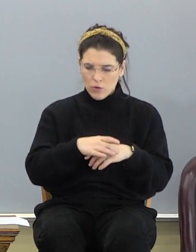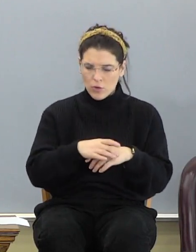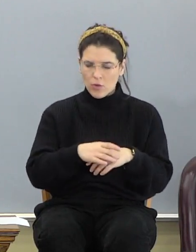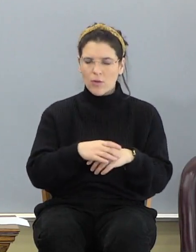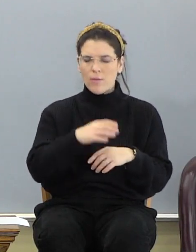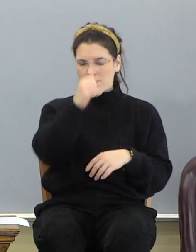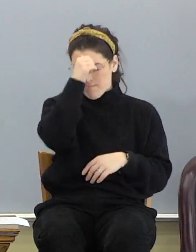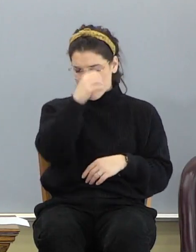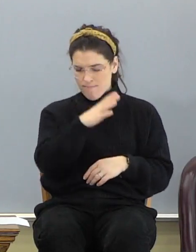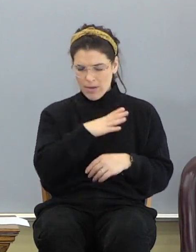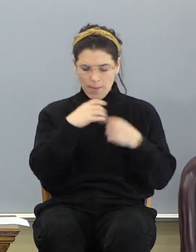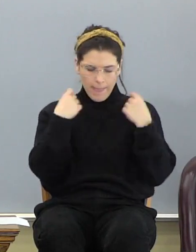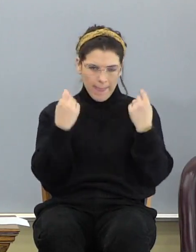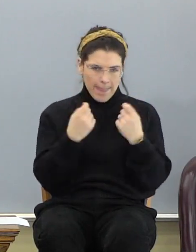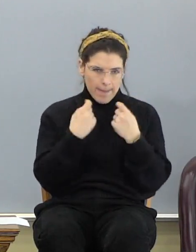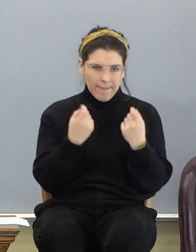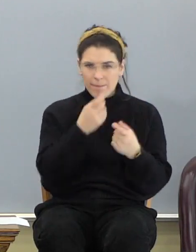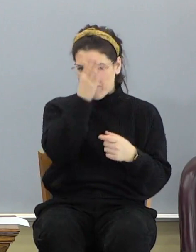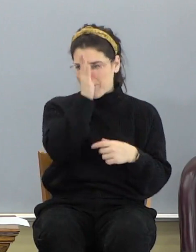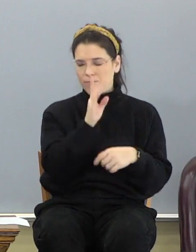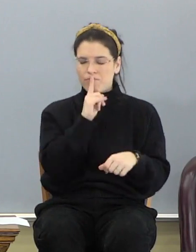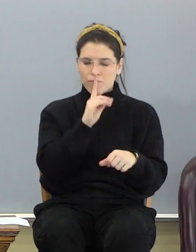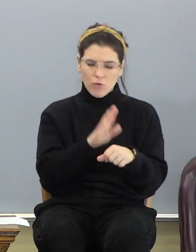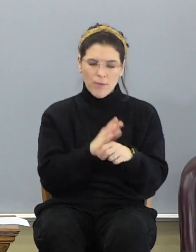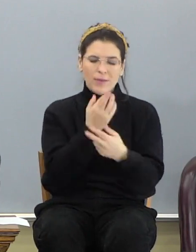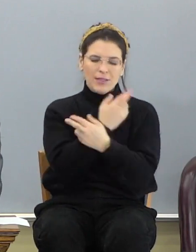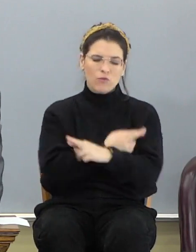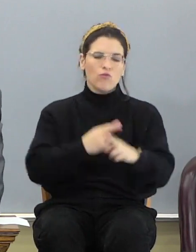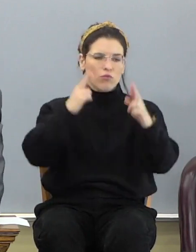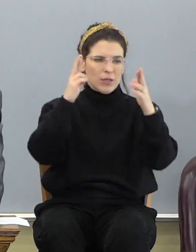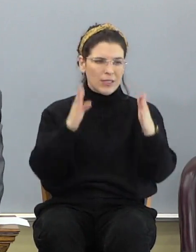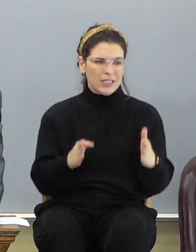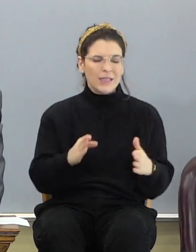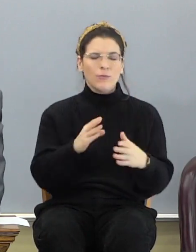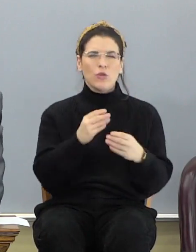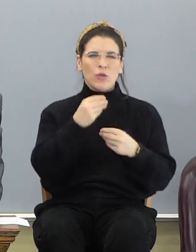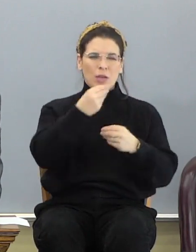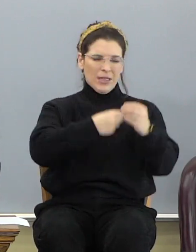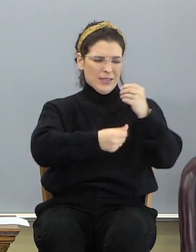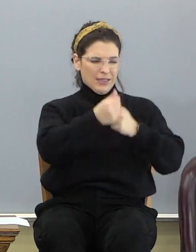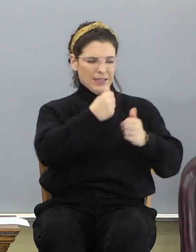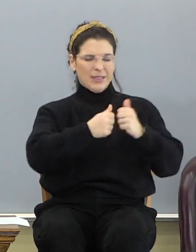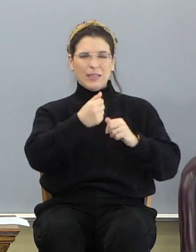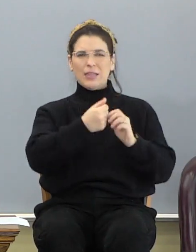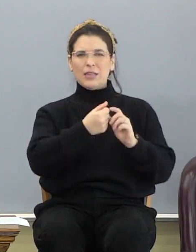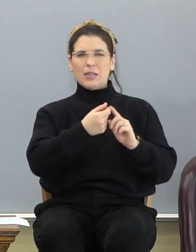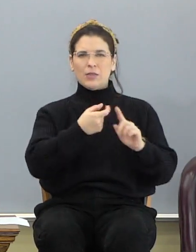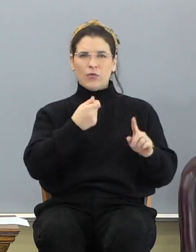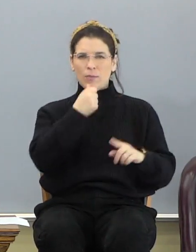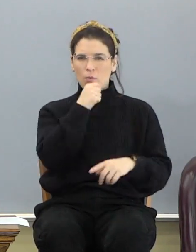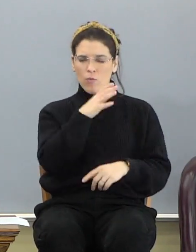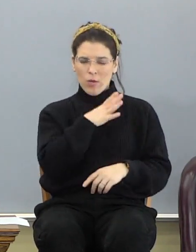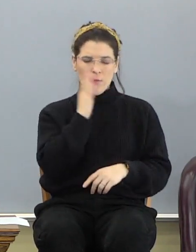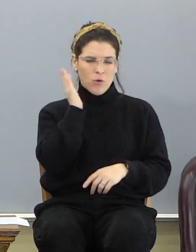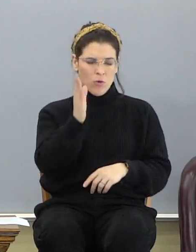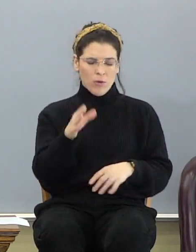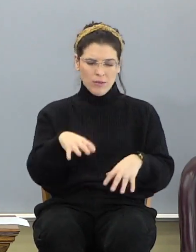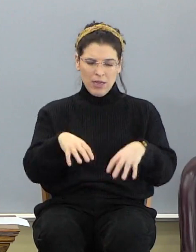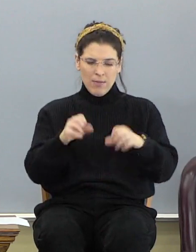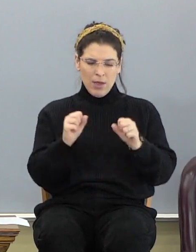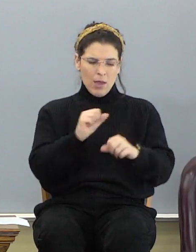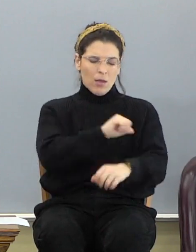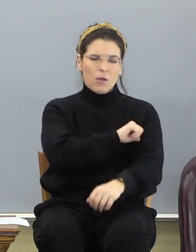Man sins. God promises a redeemer, a seed of the woman, who's going to come and reclaim the authority,